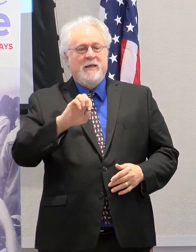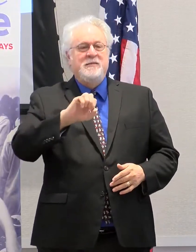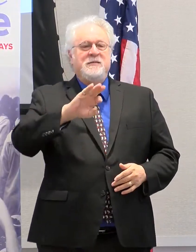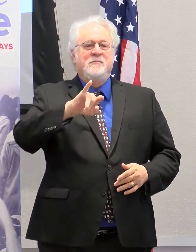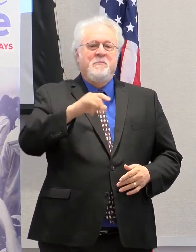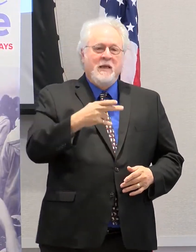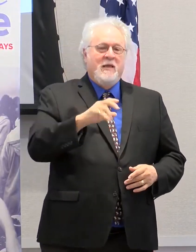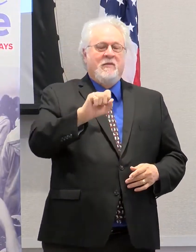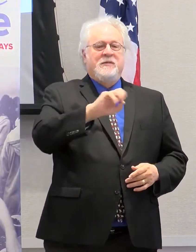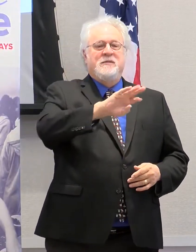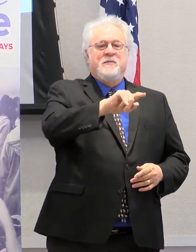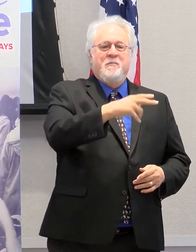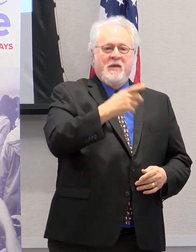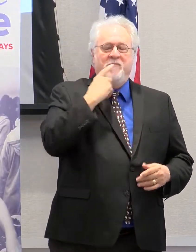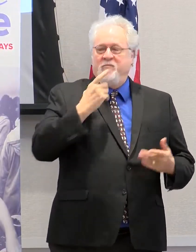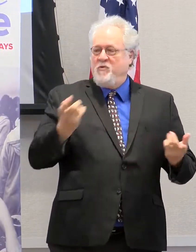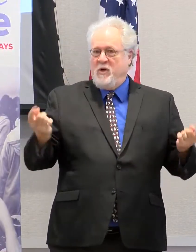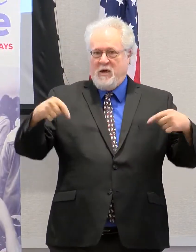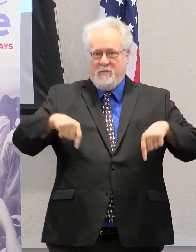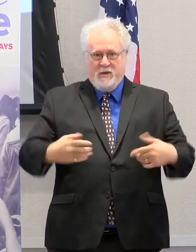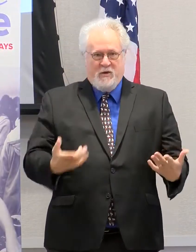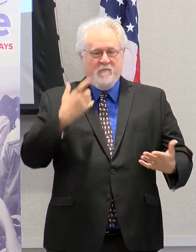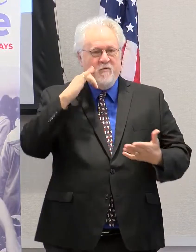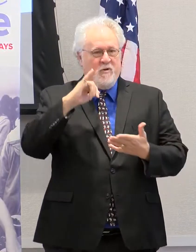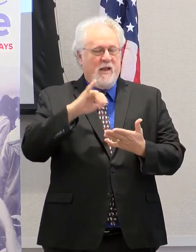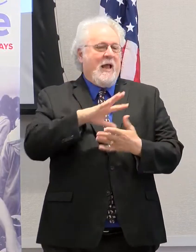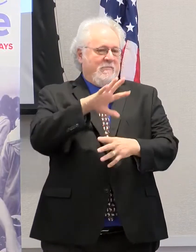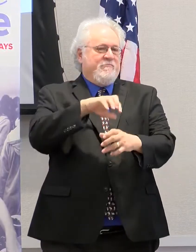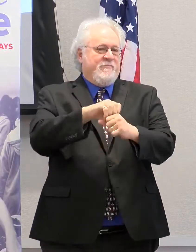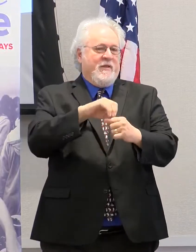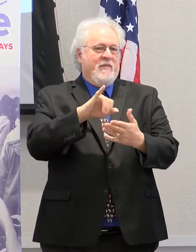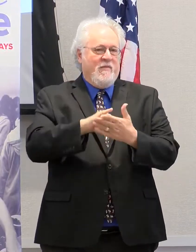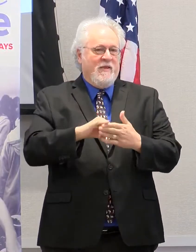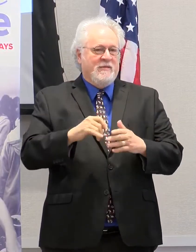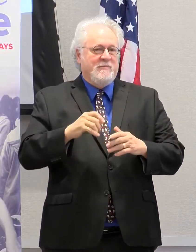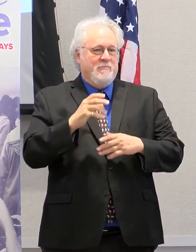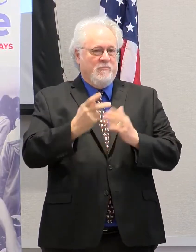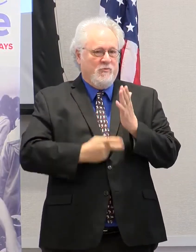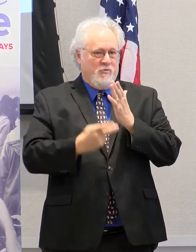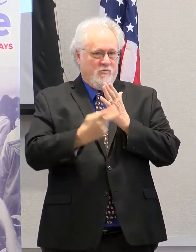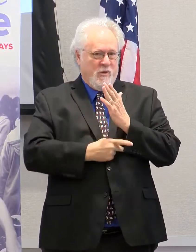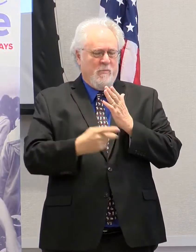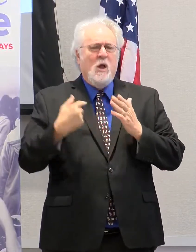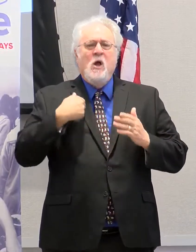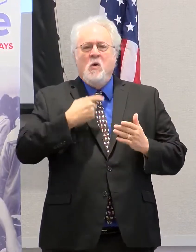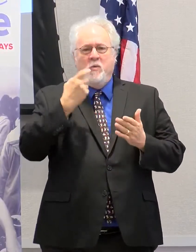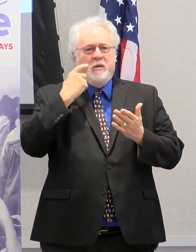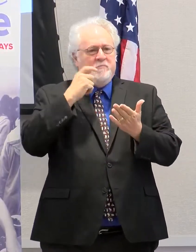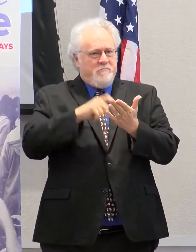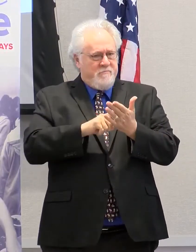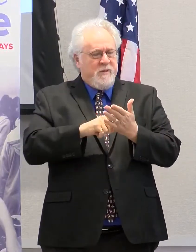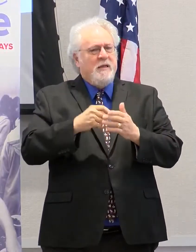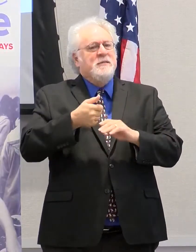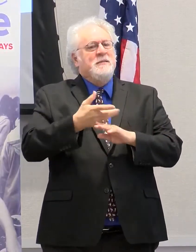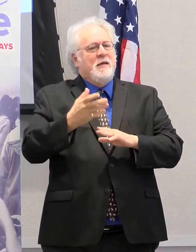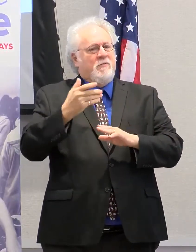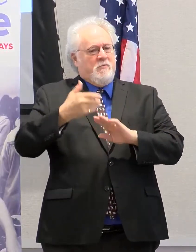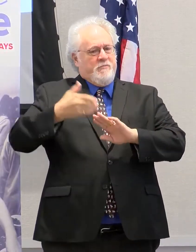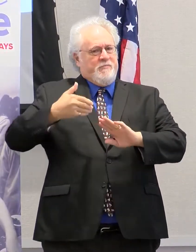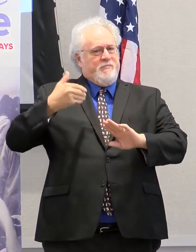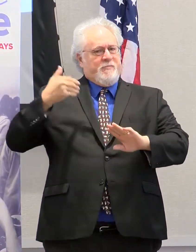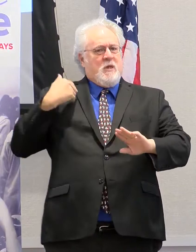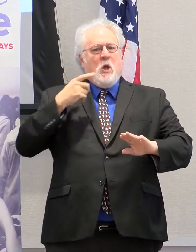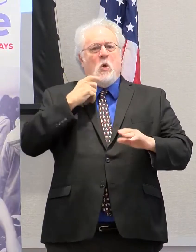Smith, for their presence and commitment to this initiative. We'd also like to acknowledge several of our predecessors who were instrumental